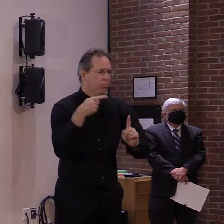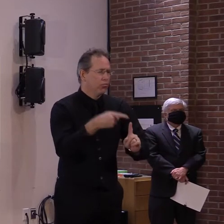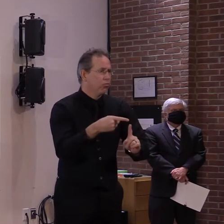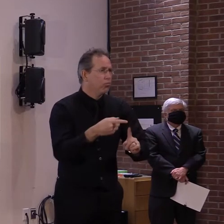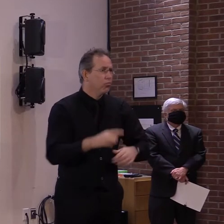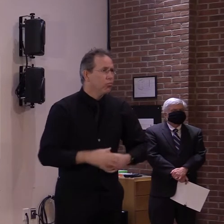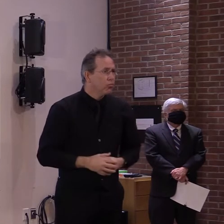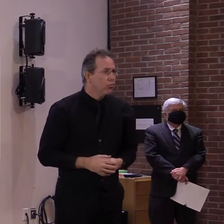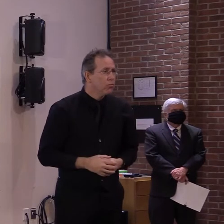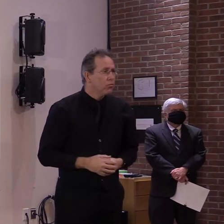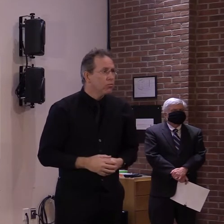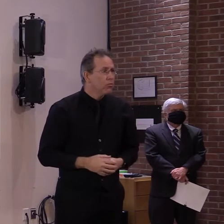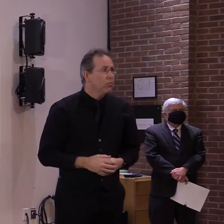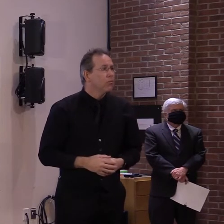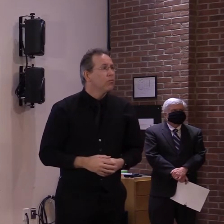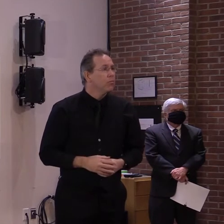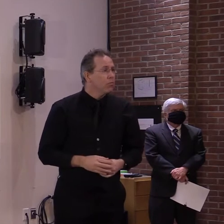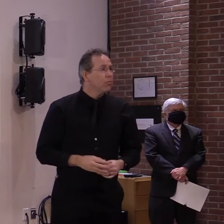Stuart, NBC5.